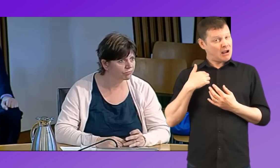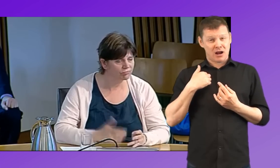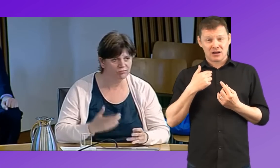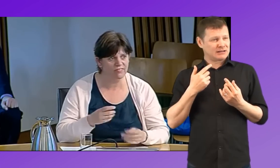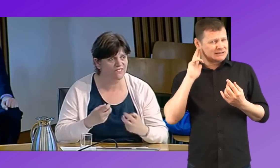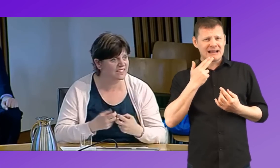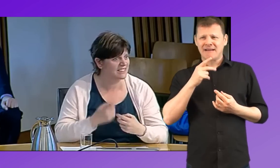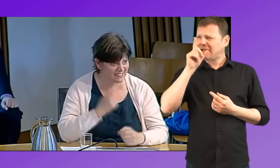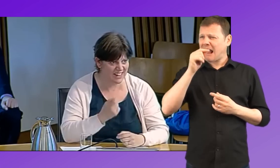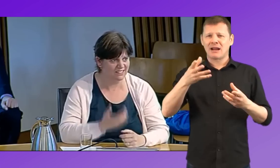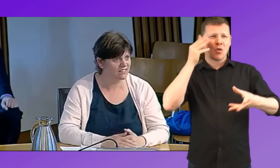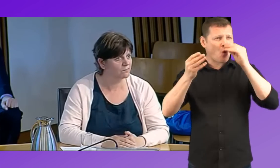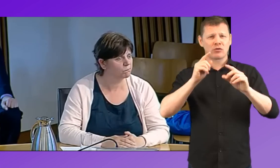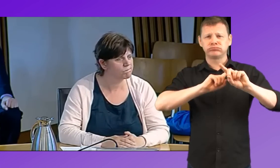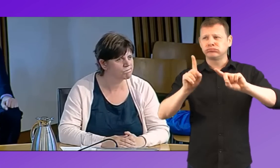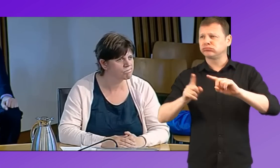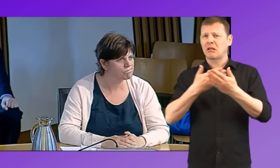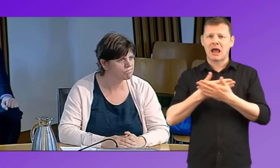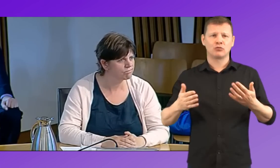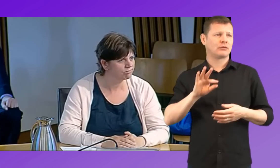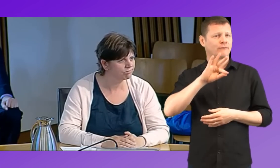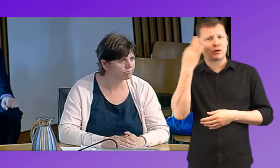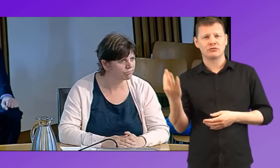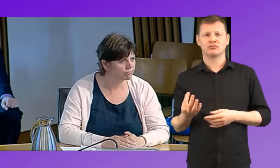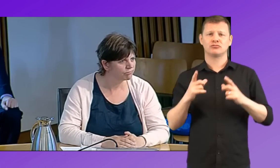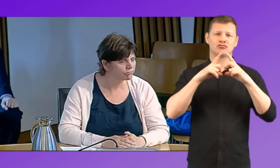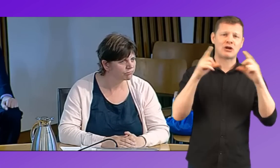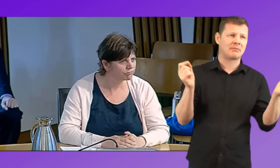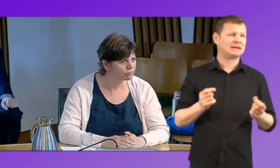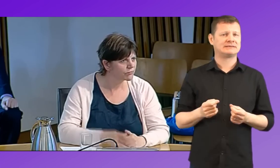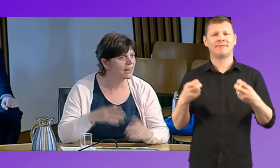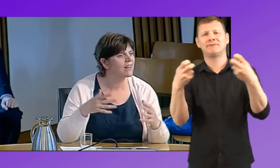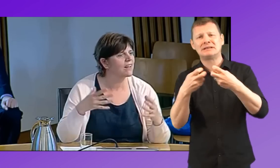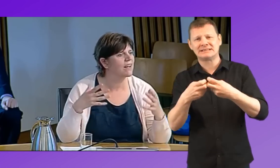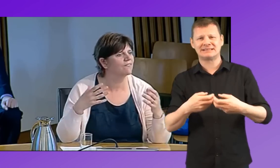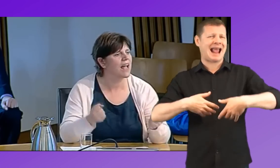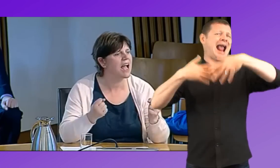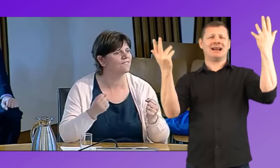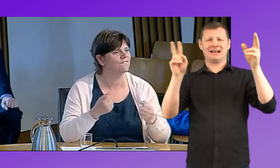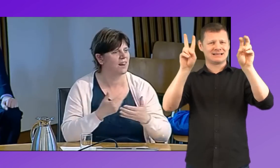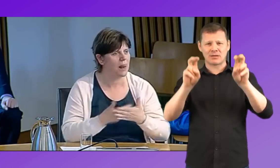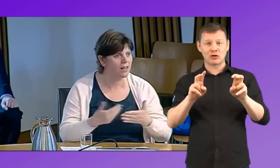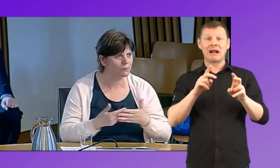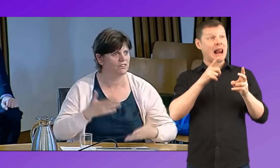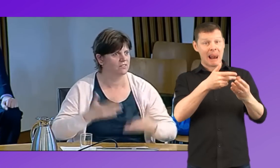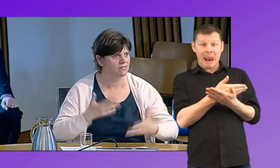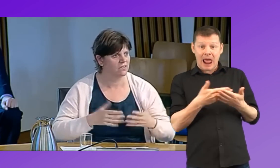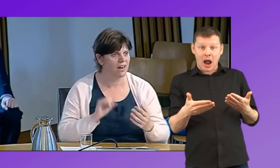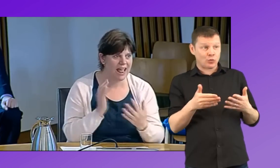deaf people who know a number of languages. There's no reason deaf people can't even learn French, Japanese, physics, any subject. If